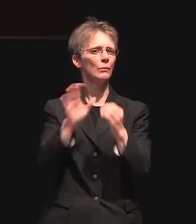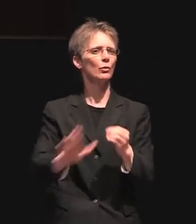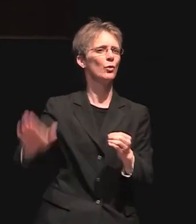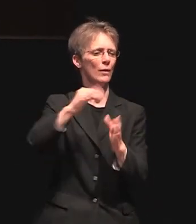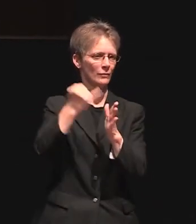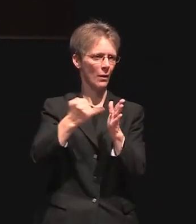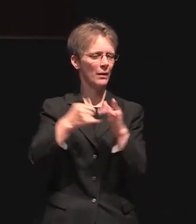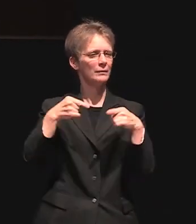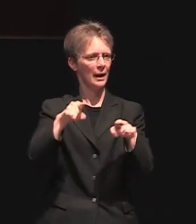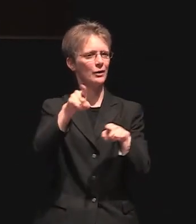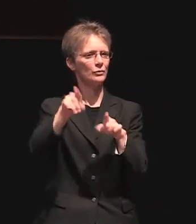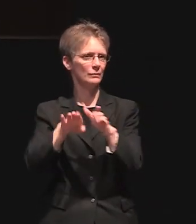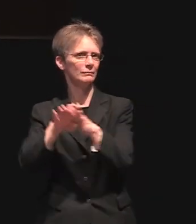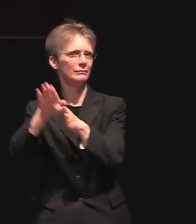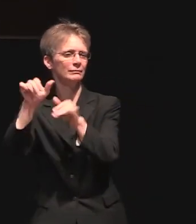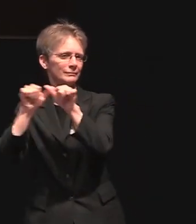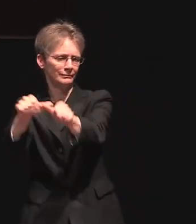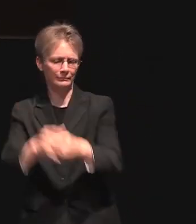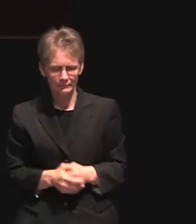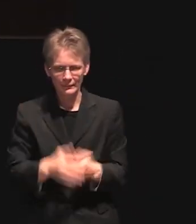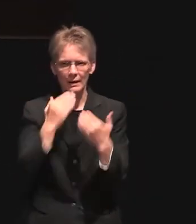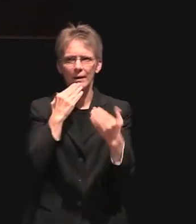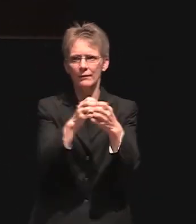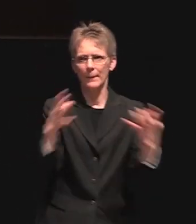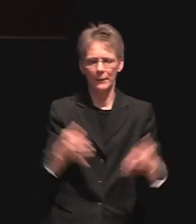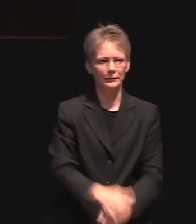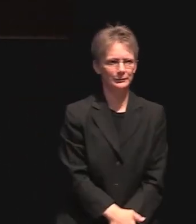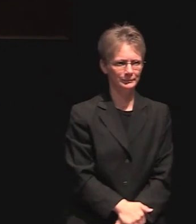inspired lives thank you very much ladies and gentlemen